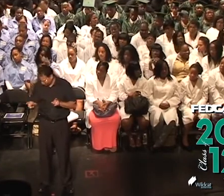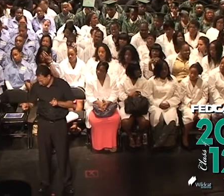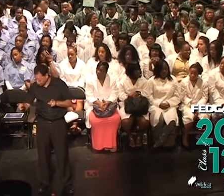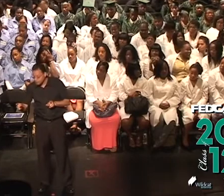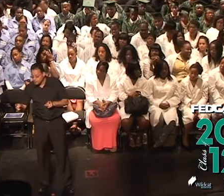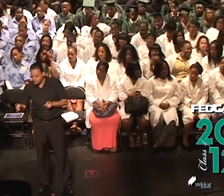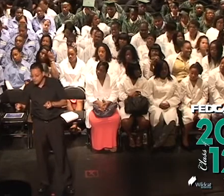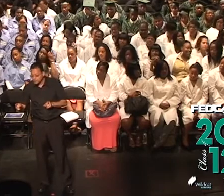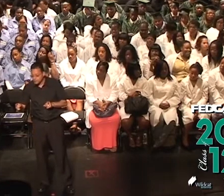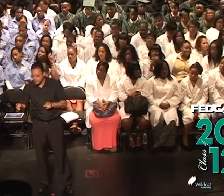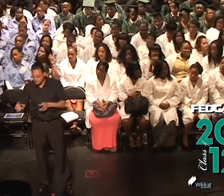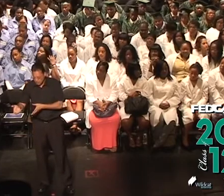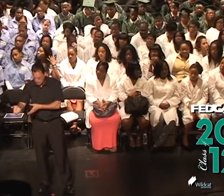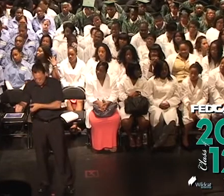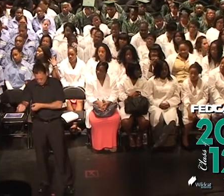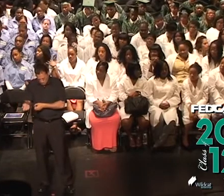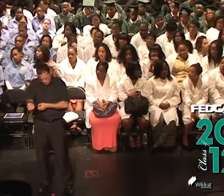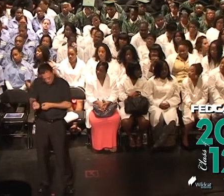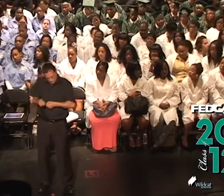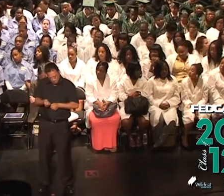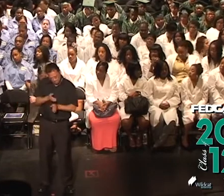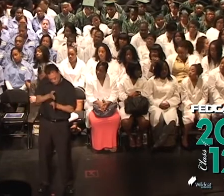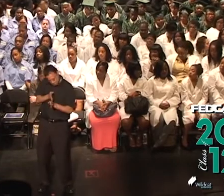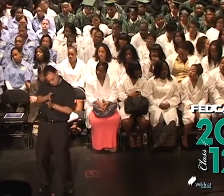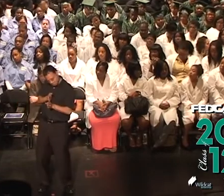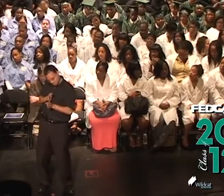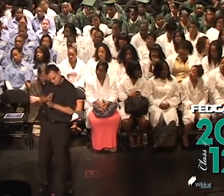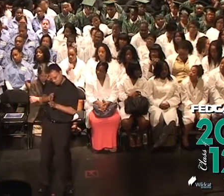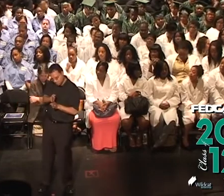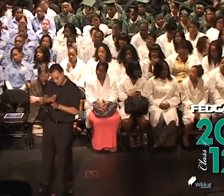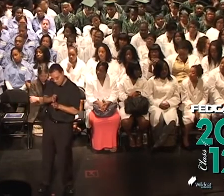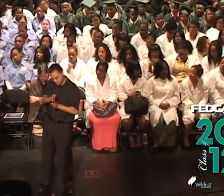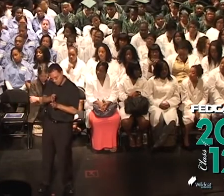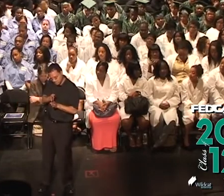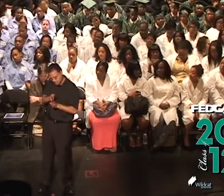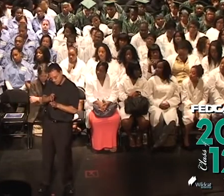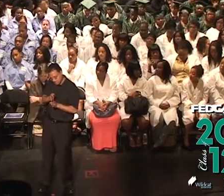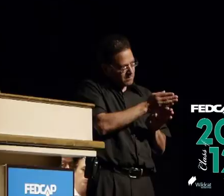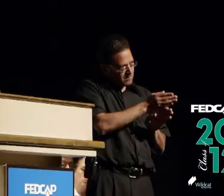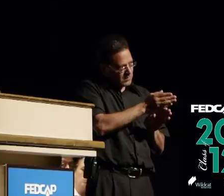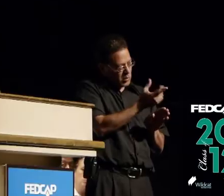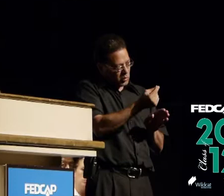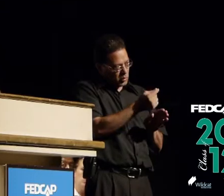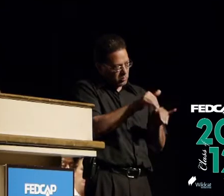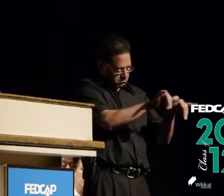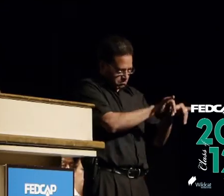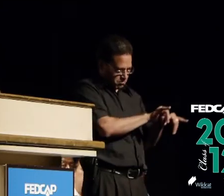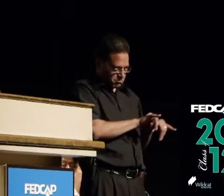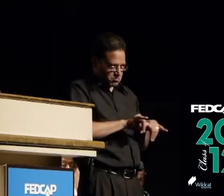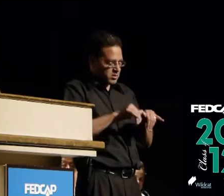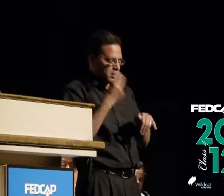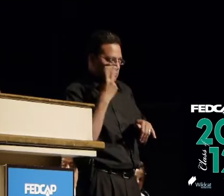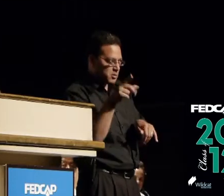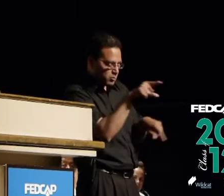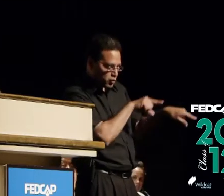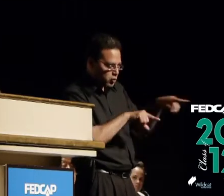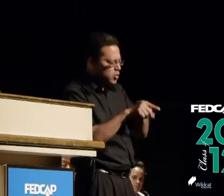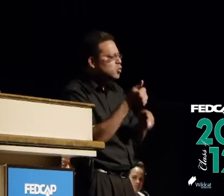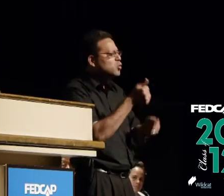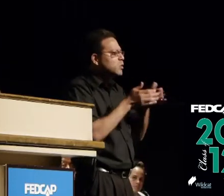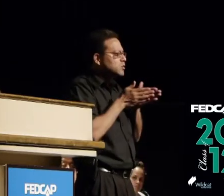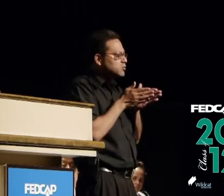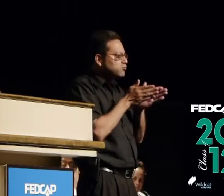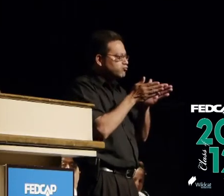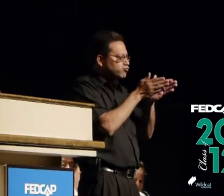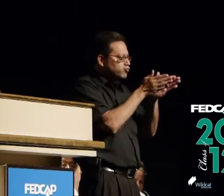but when you want to pull yourself back you do what I see all of you have done which is what direction I want